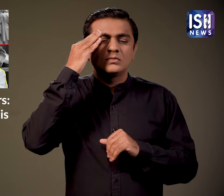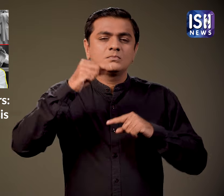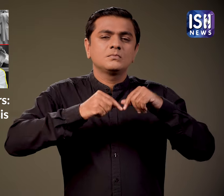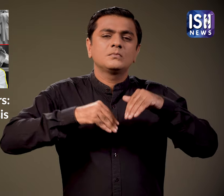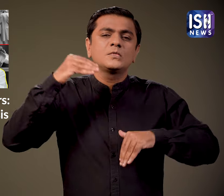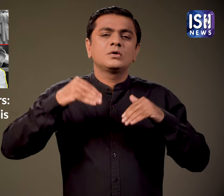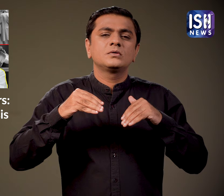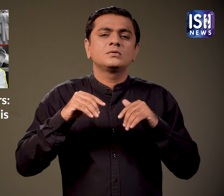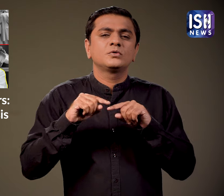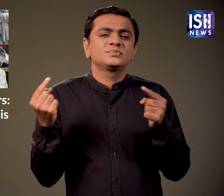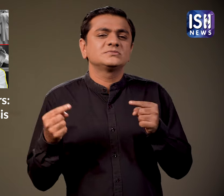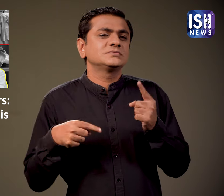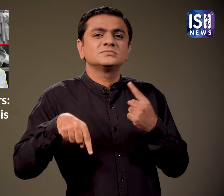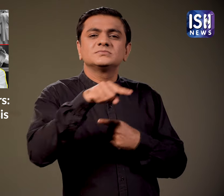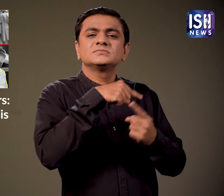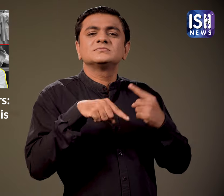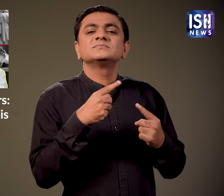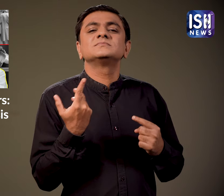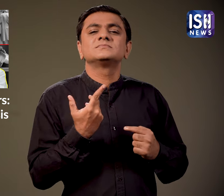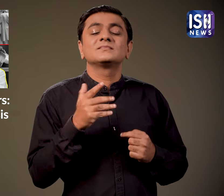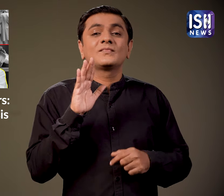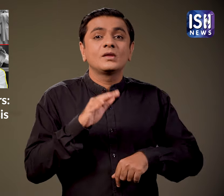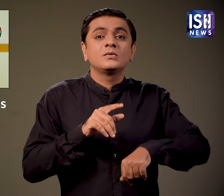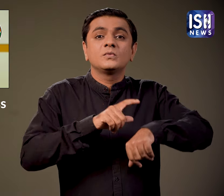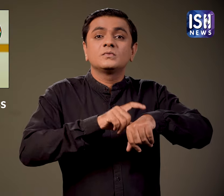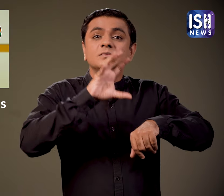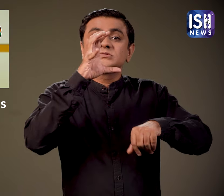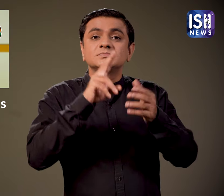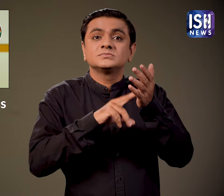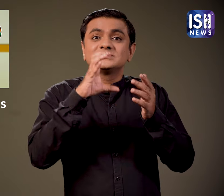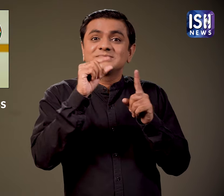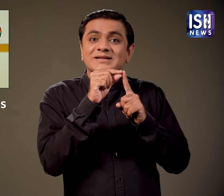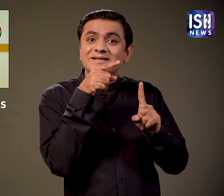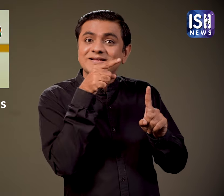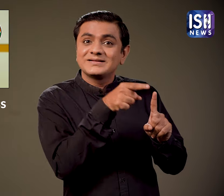Opposition NCP's Sharath Bawar posted on X and condemned the deaths.